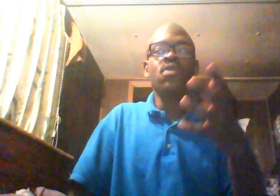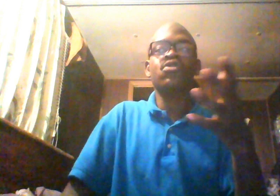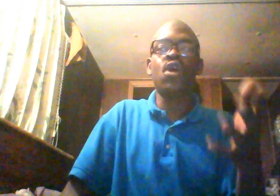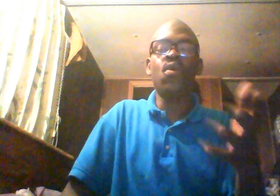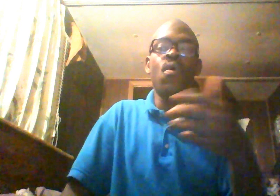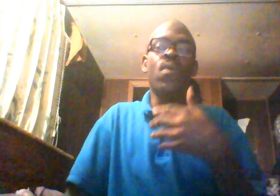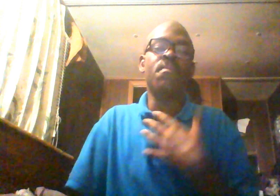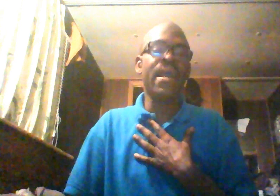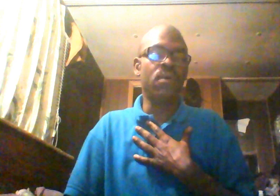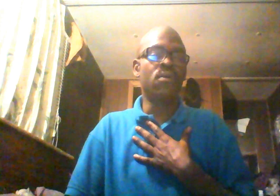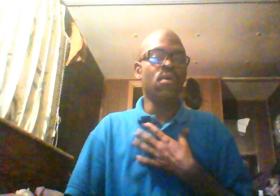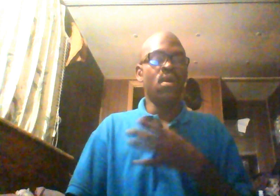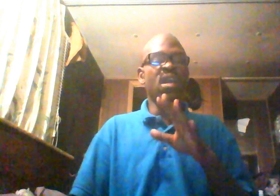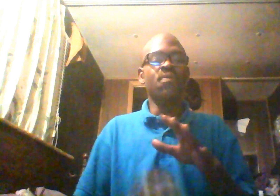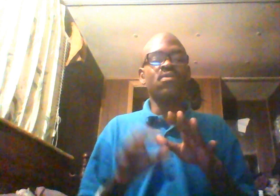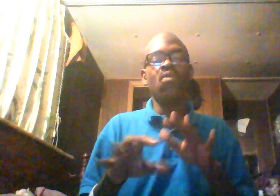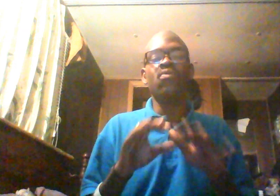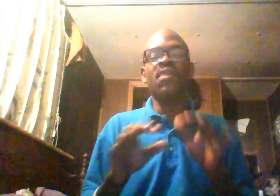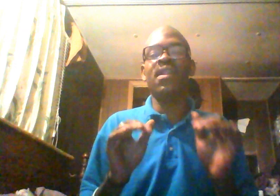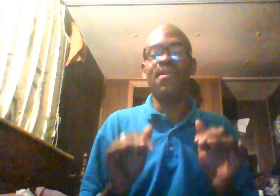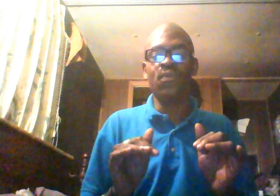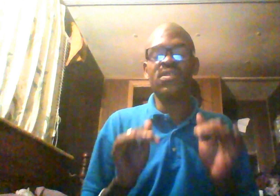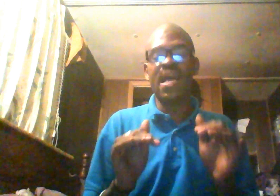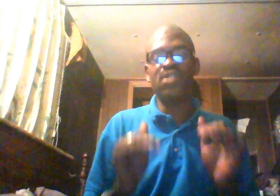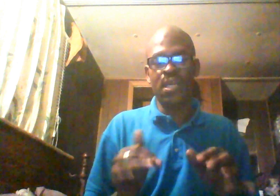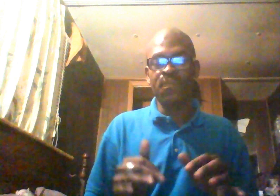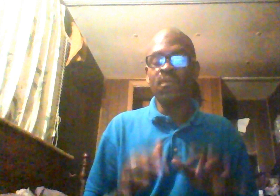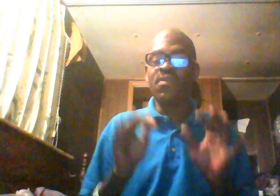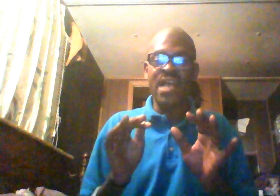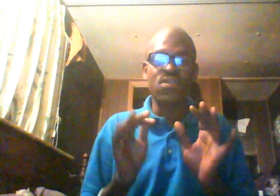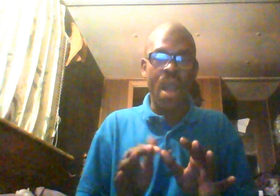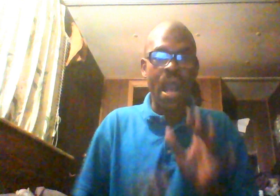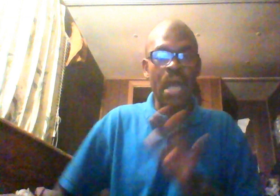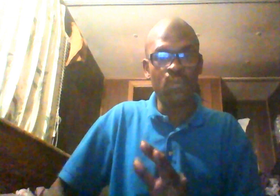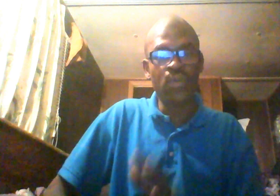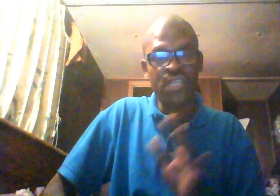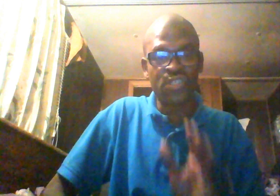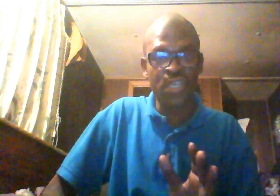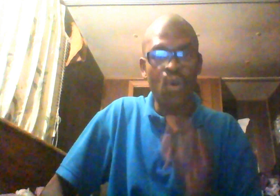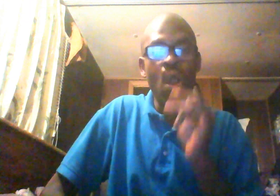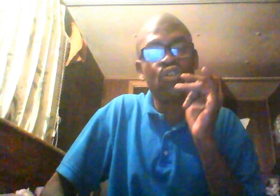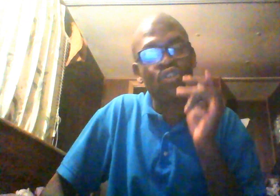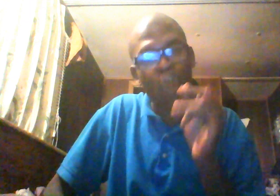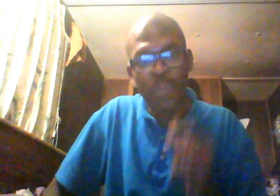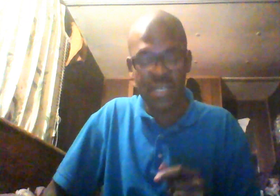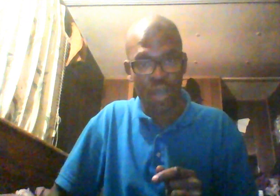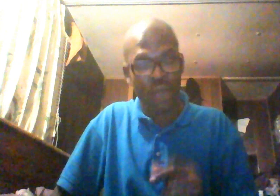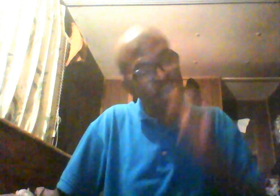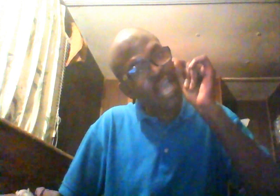So, when Michael, he was on a whole other level type shit. That's why Hollywood is still so pissed off and